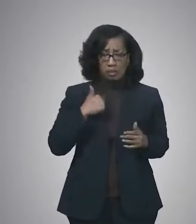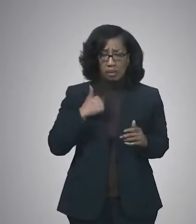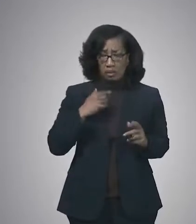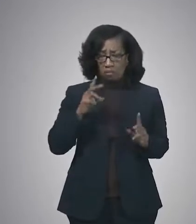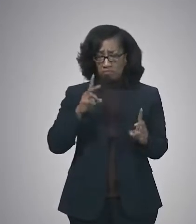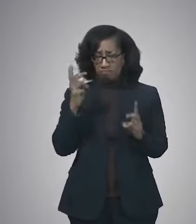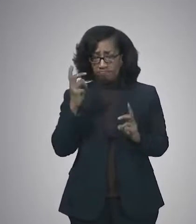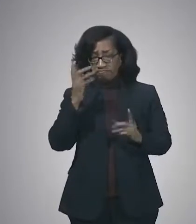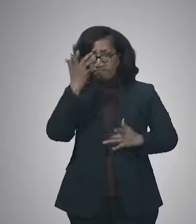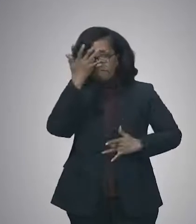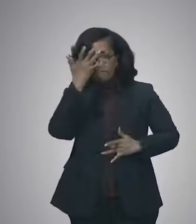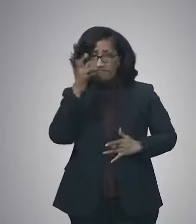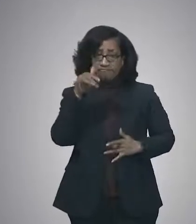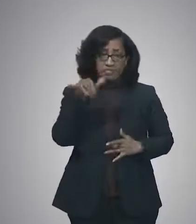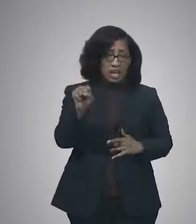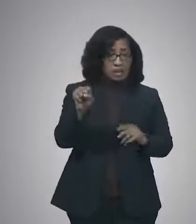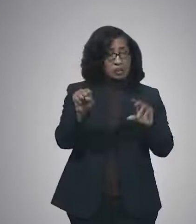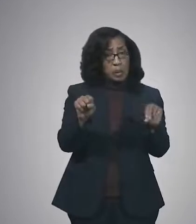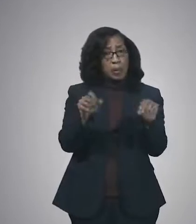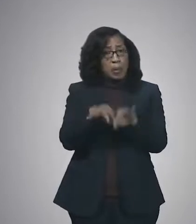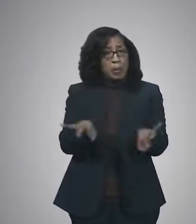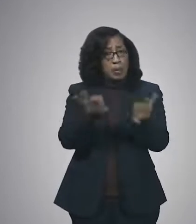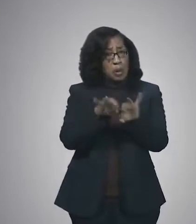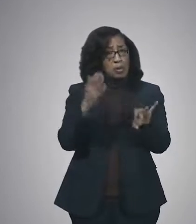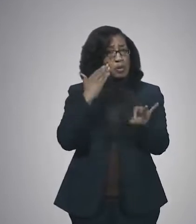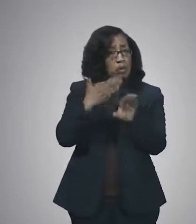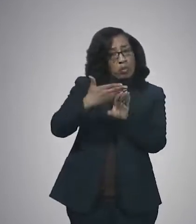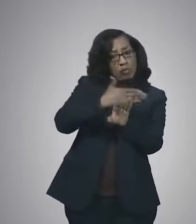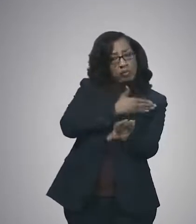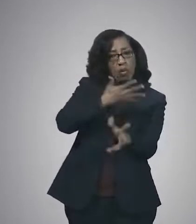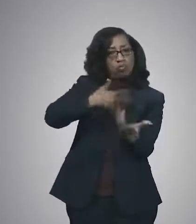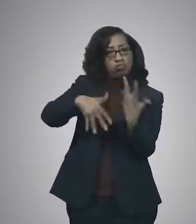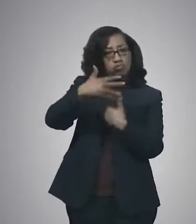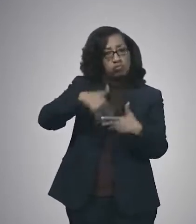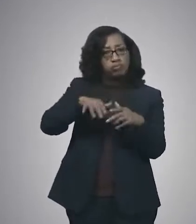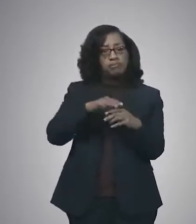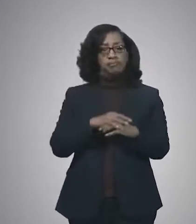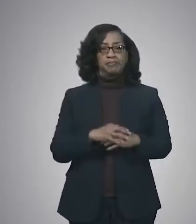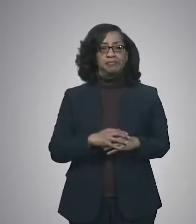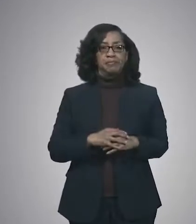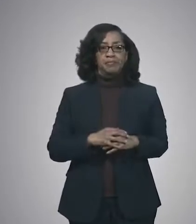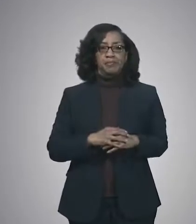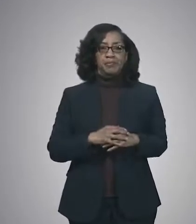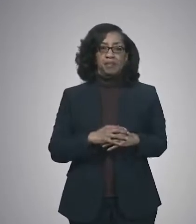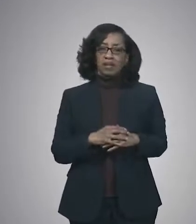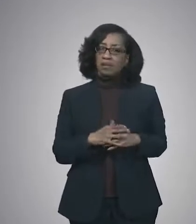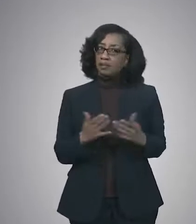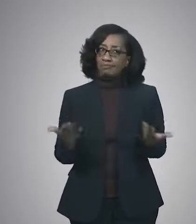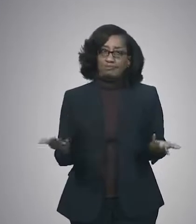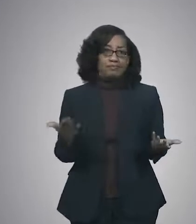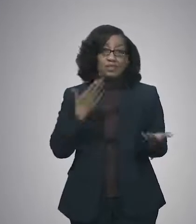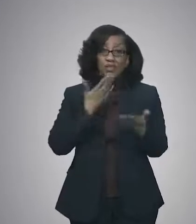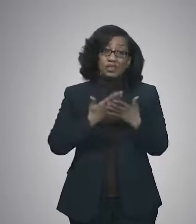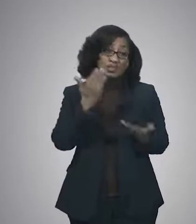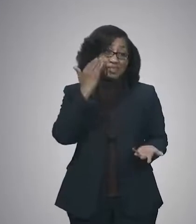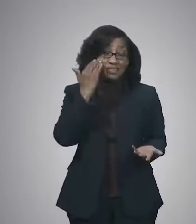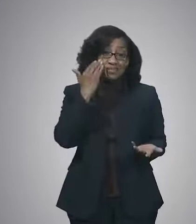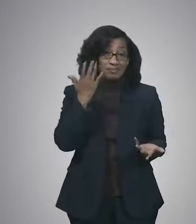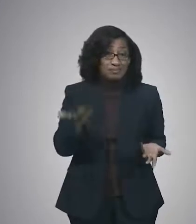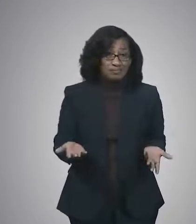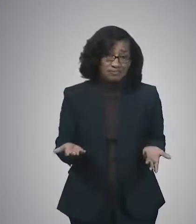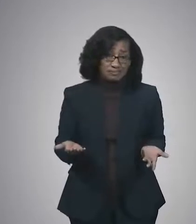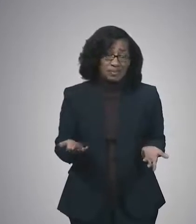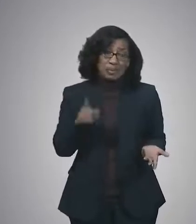into any holiday gathering that they will be going to over the next month. It's just good sound practice, once again,